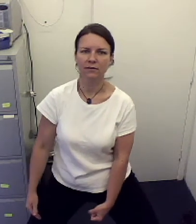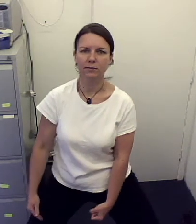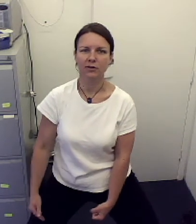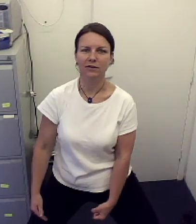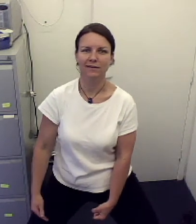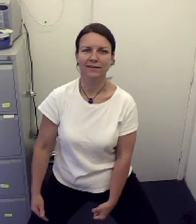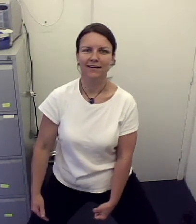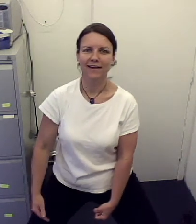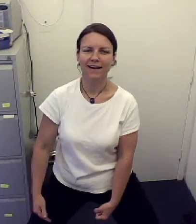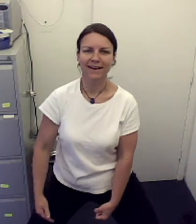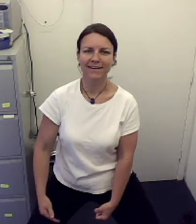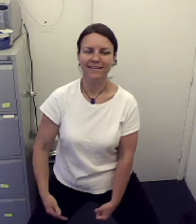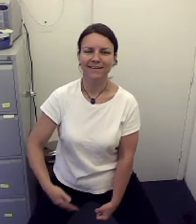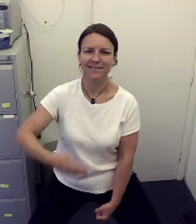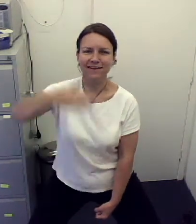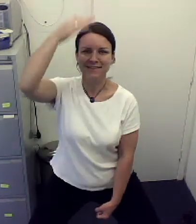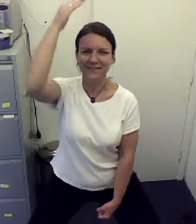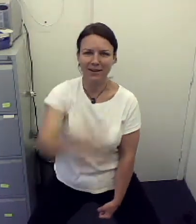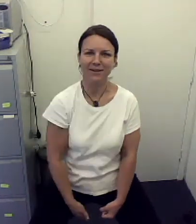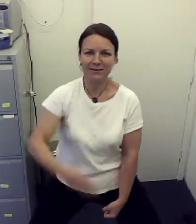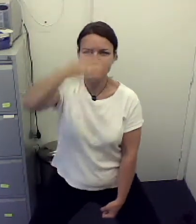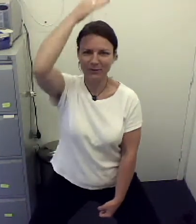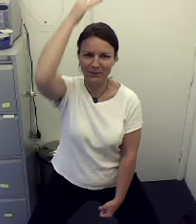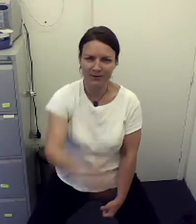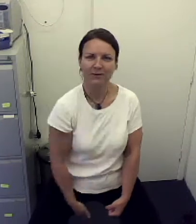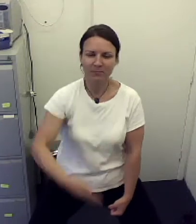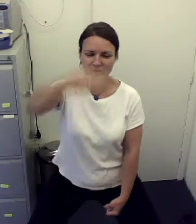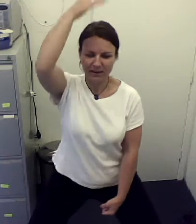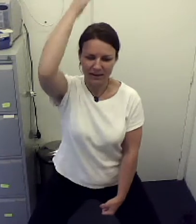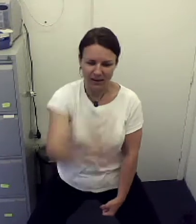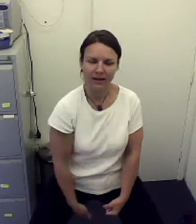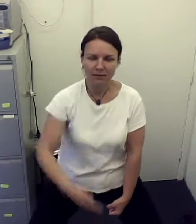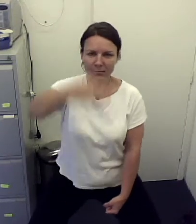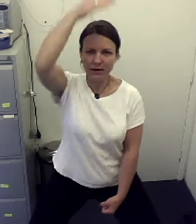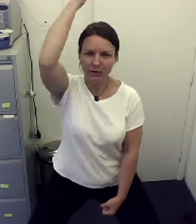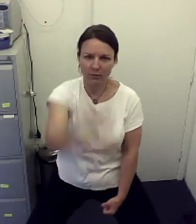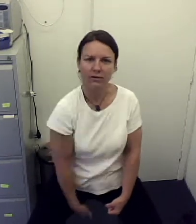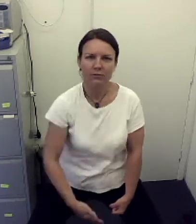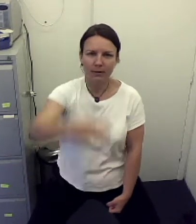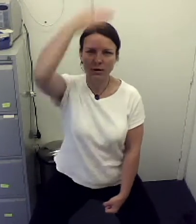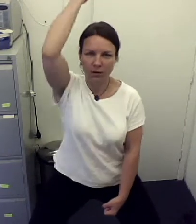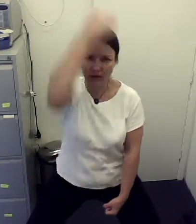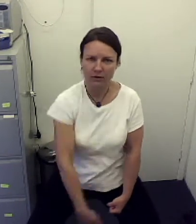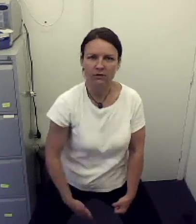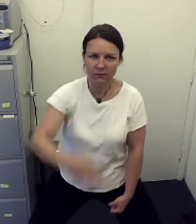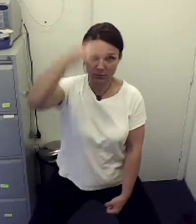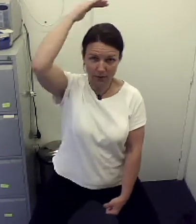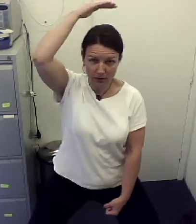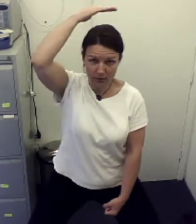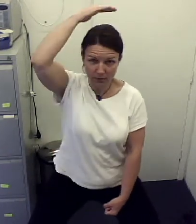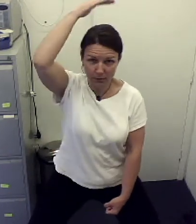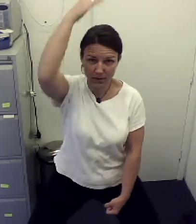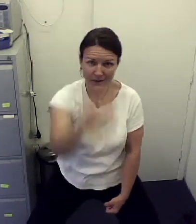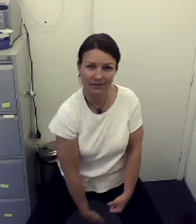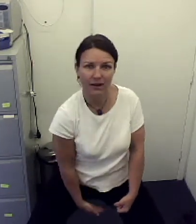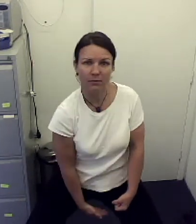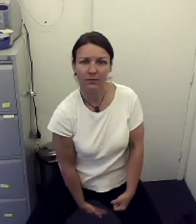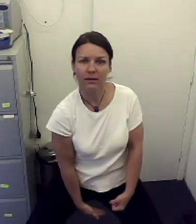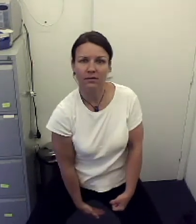suspicious. And I start to cut through any remaining cording through my whole energy field. Right over the top of the head, down beneath